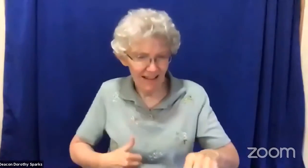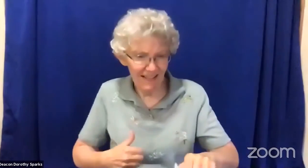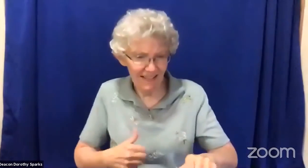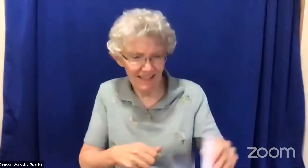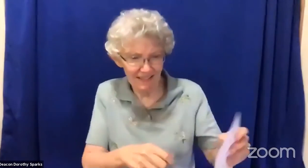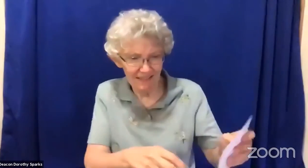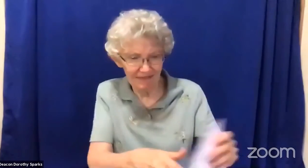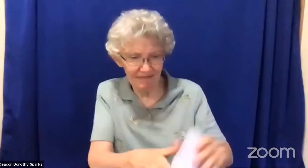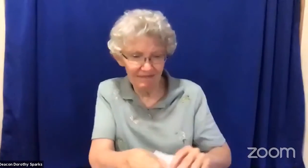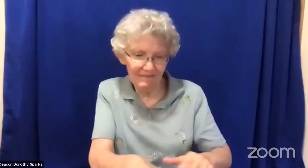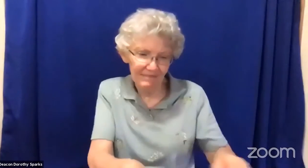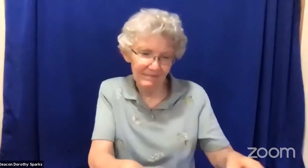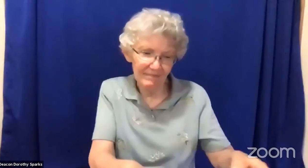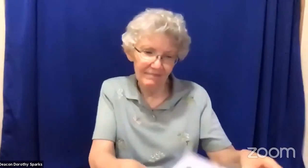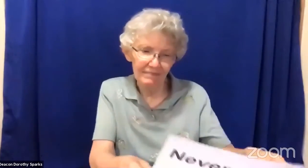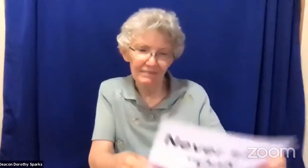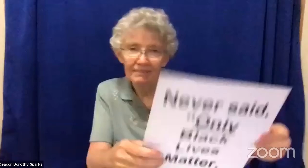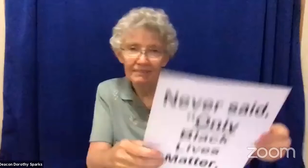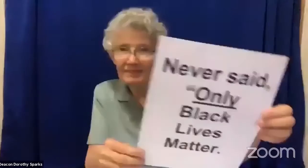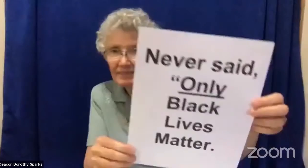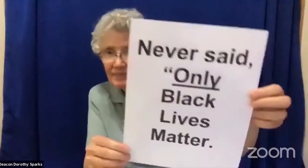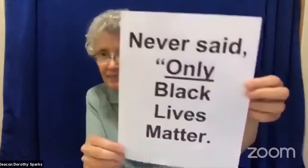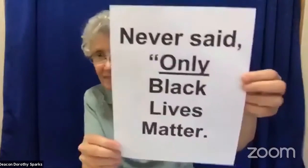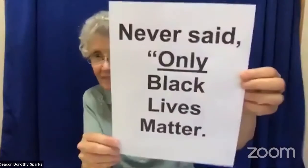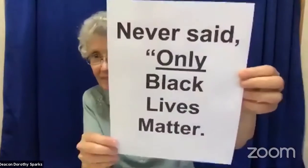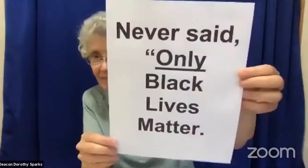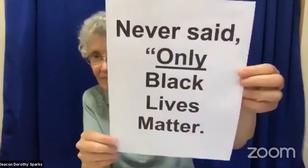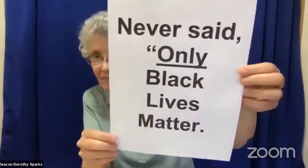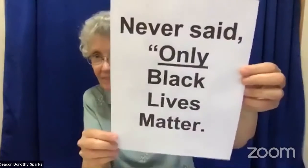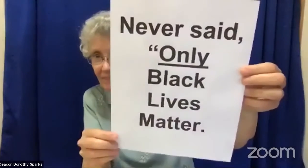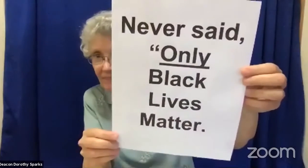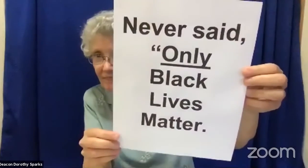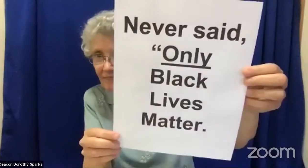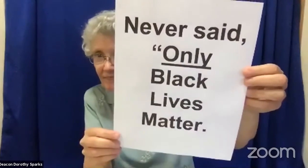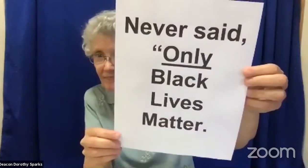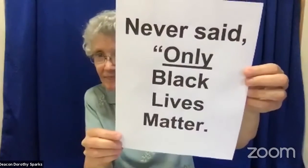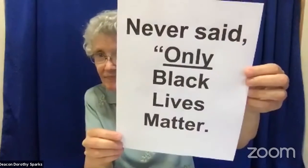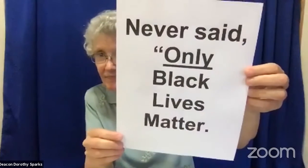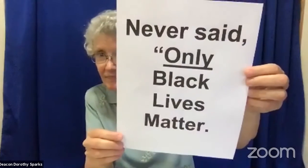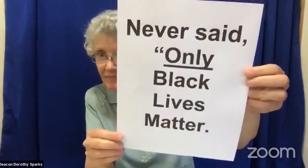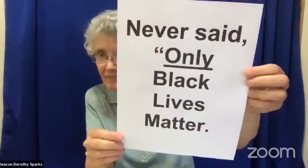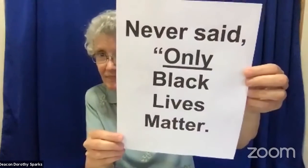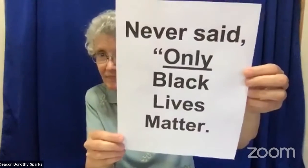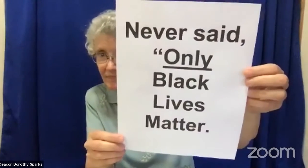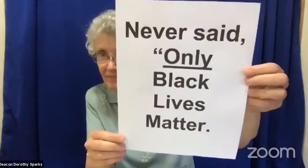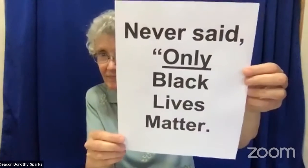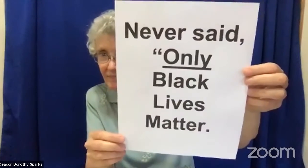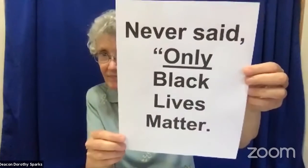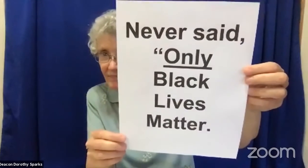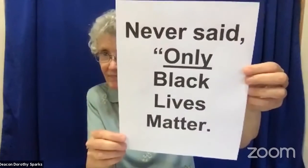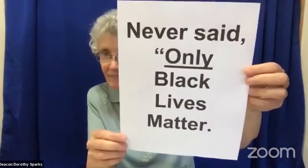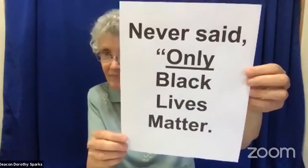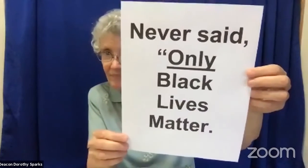And so she's saying, yes, black lives matter. And we never said only black lives matter.